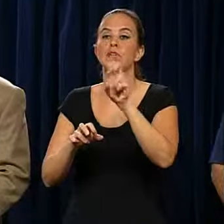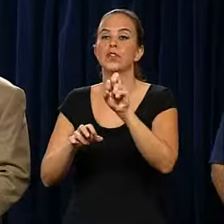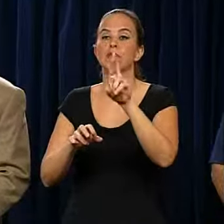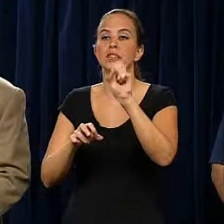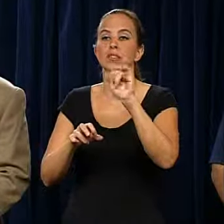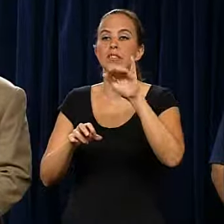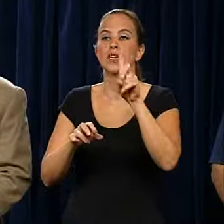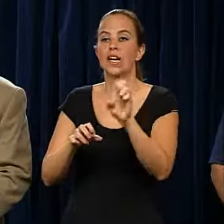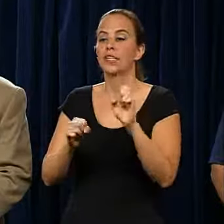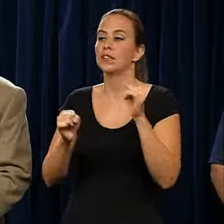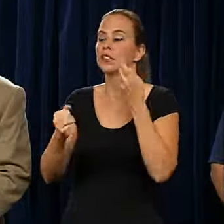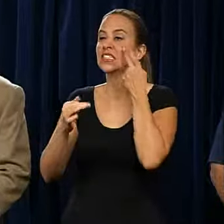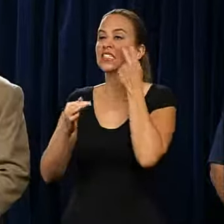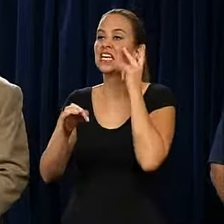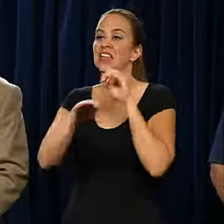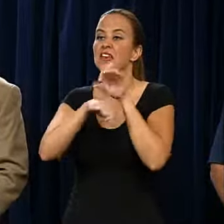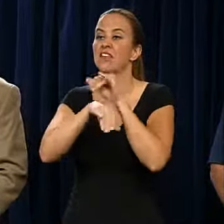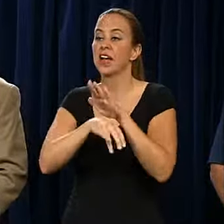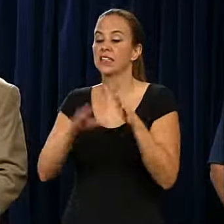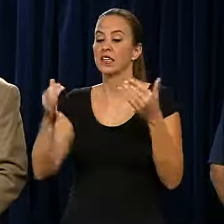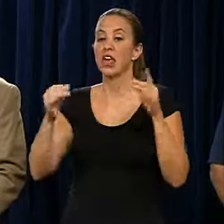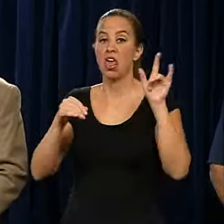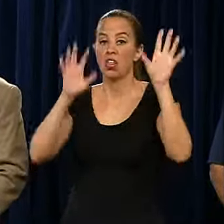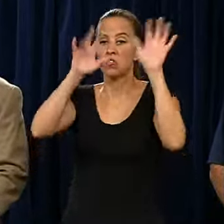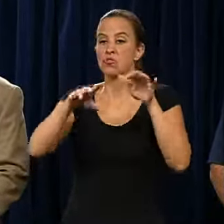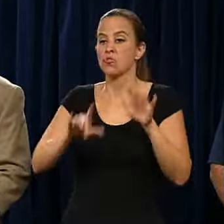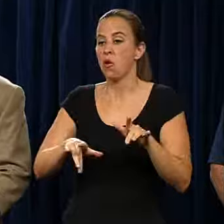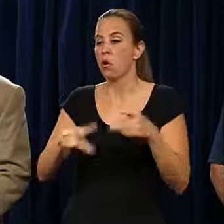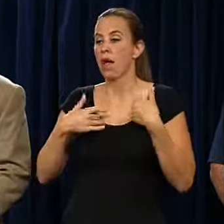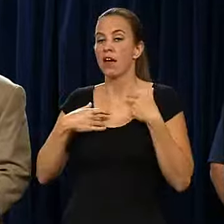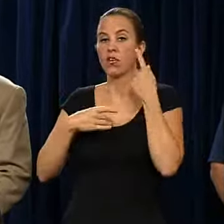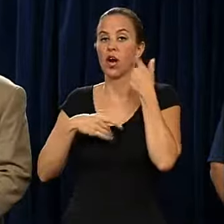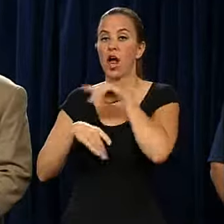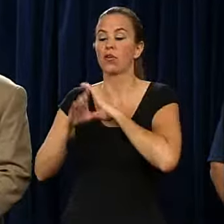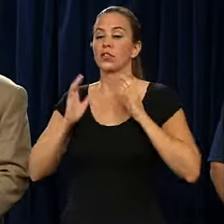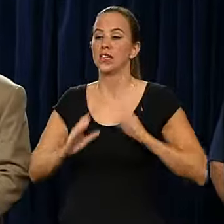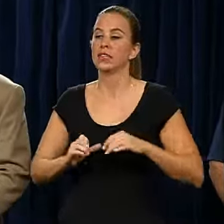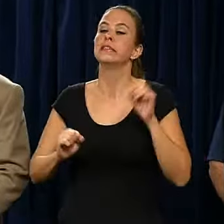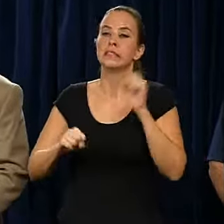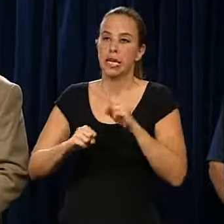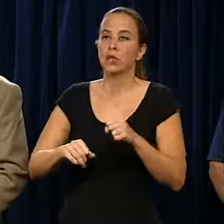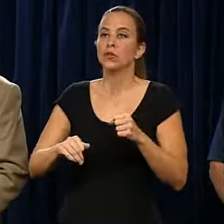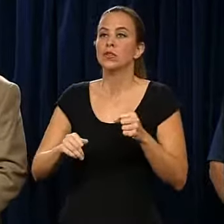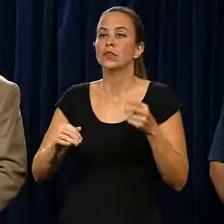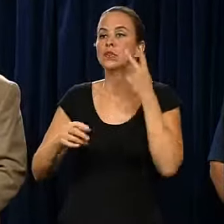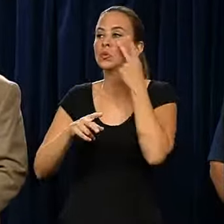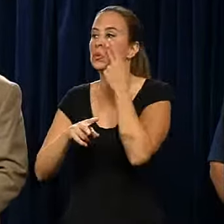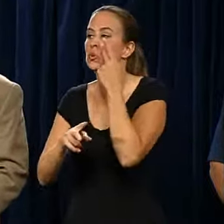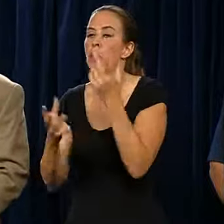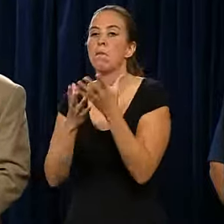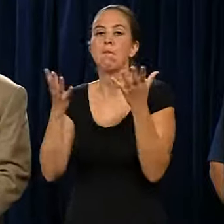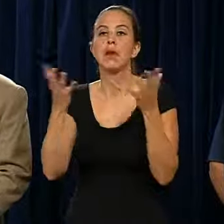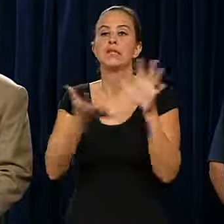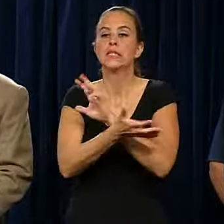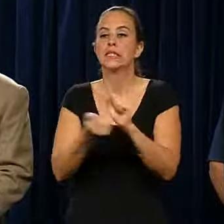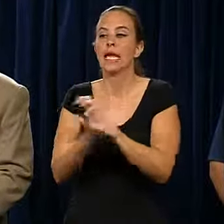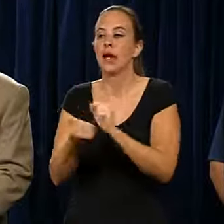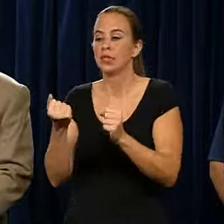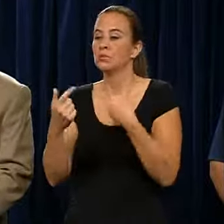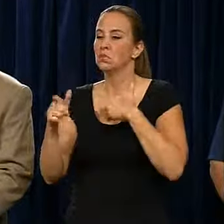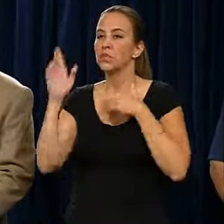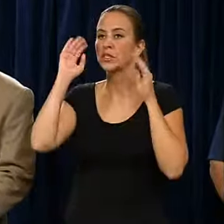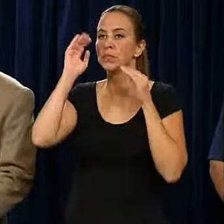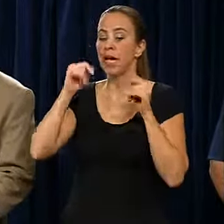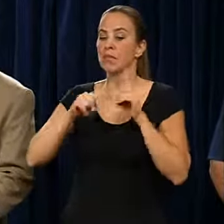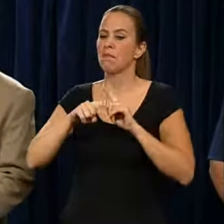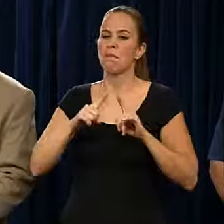Jacksonville's residents. Yes, there's damage as expected, but city crews are working hard to return